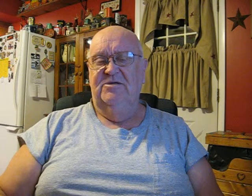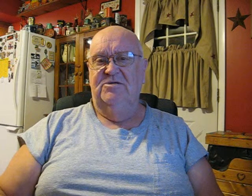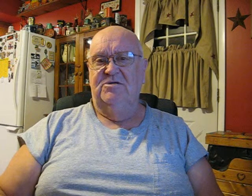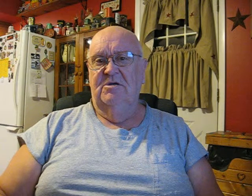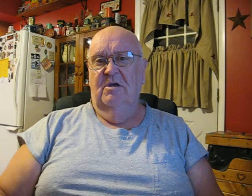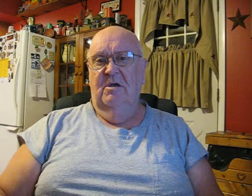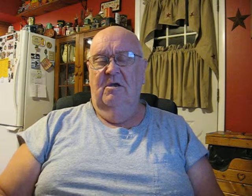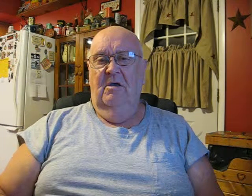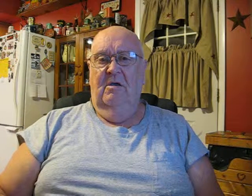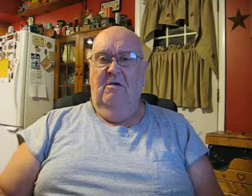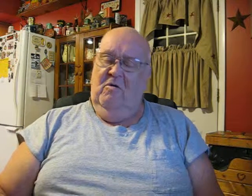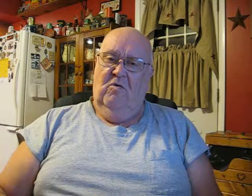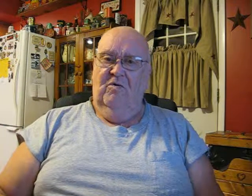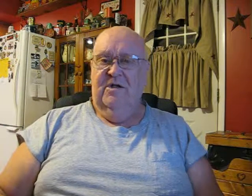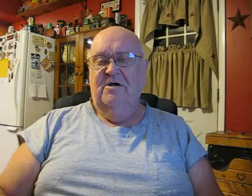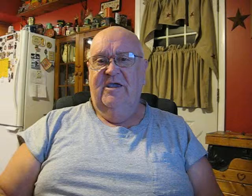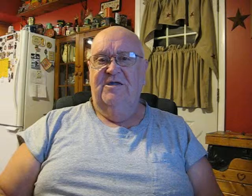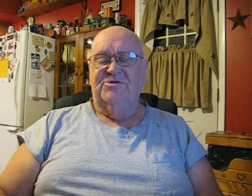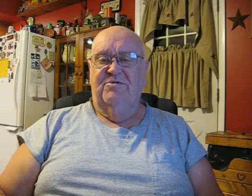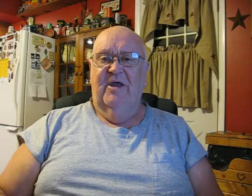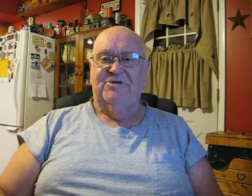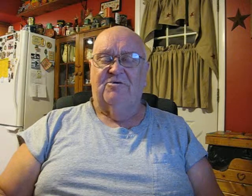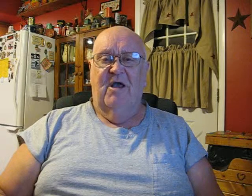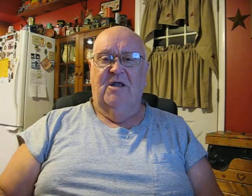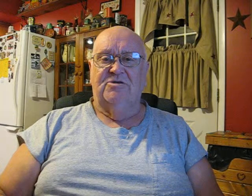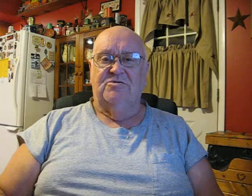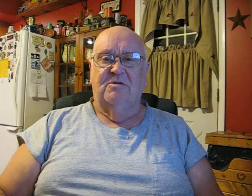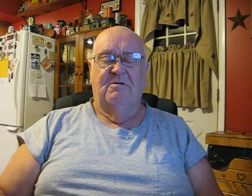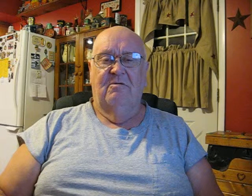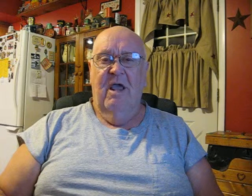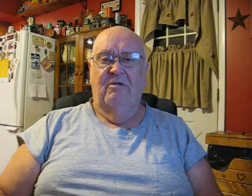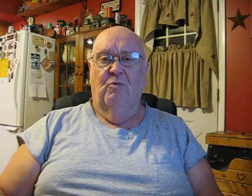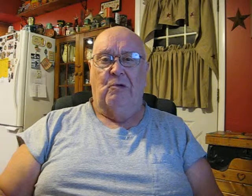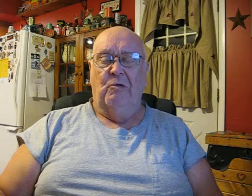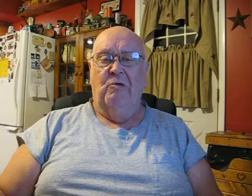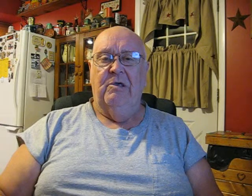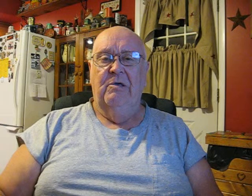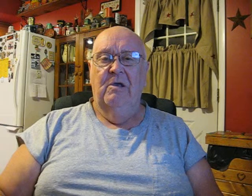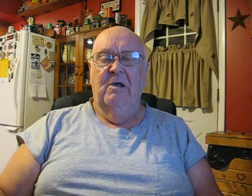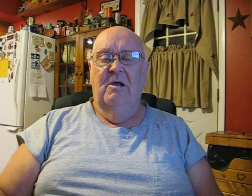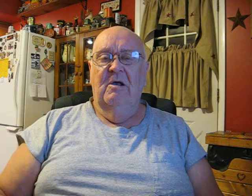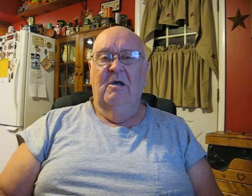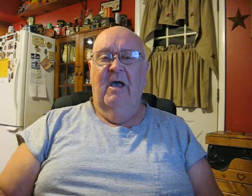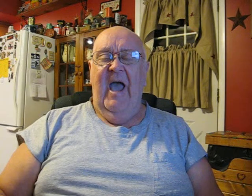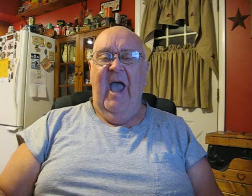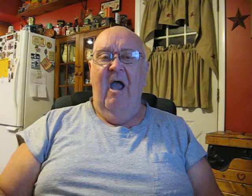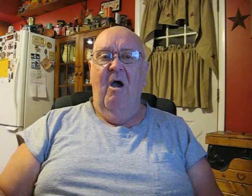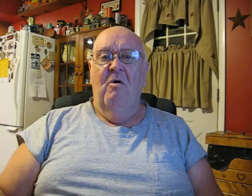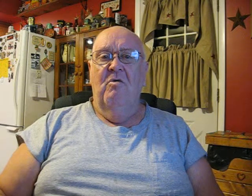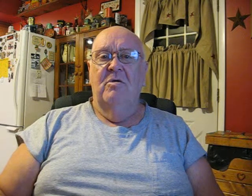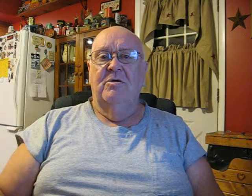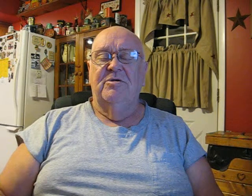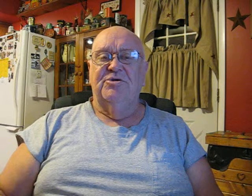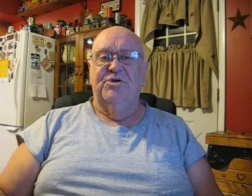or young kids in restaurants around the world how to